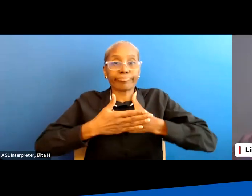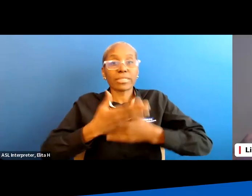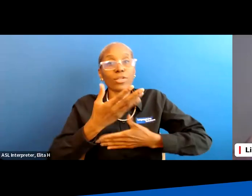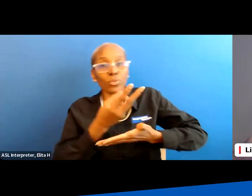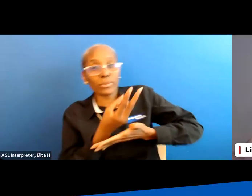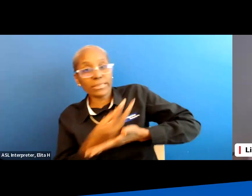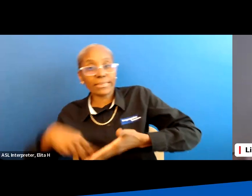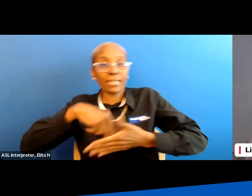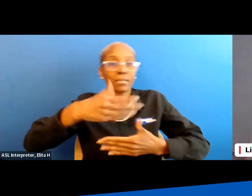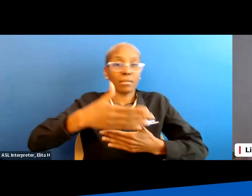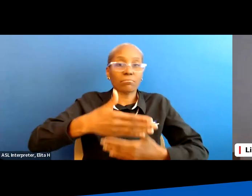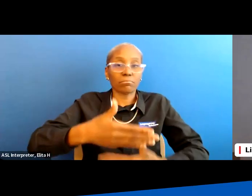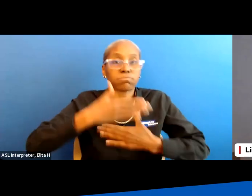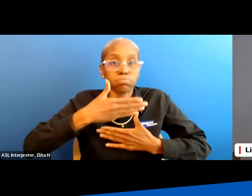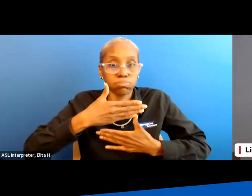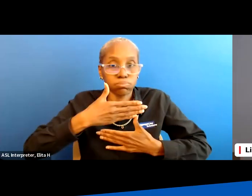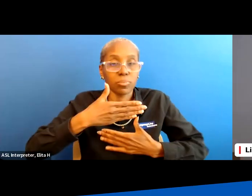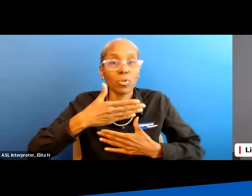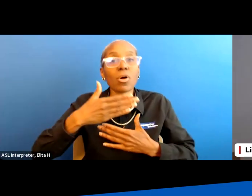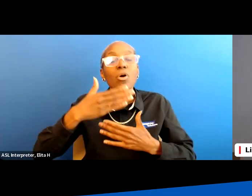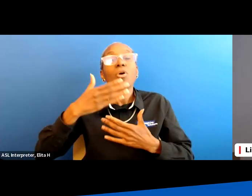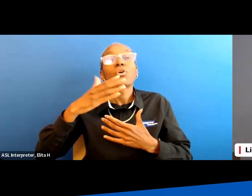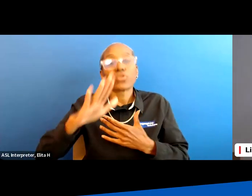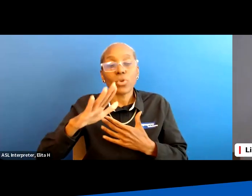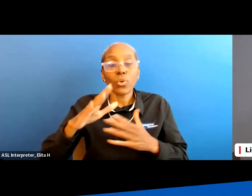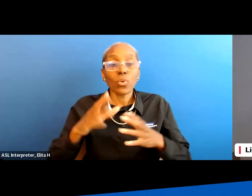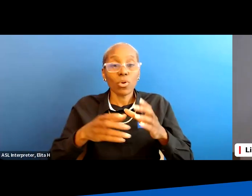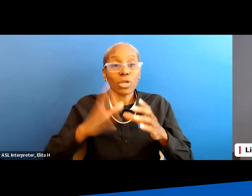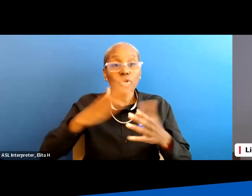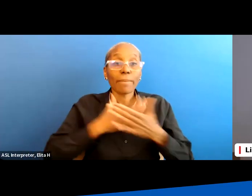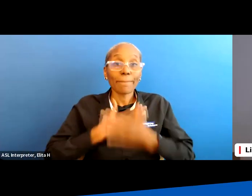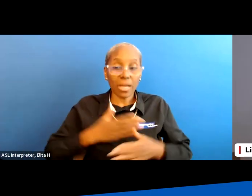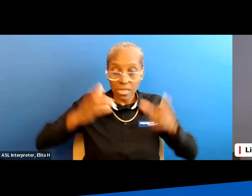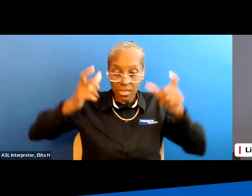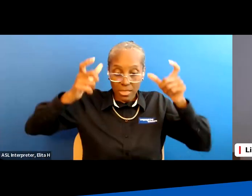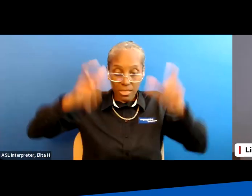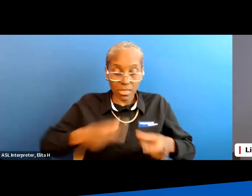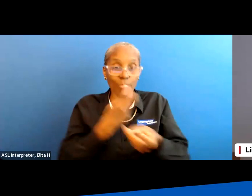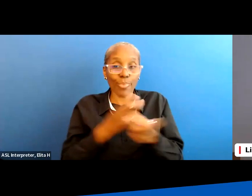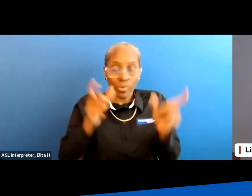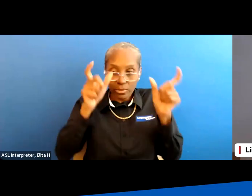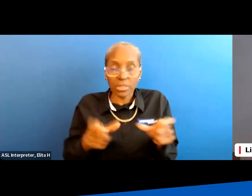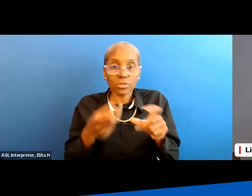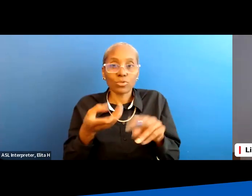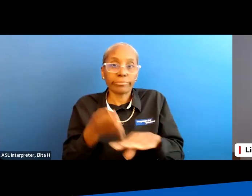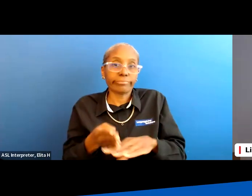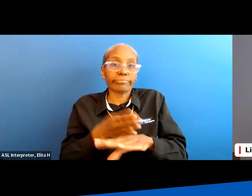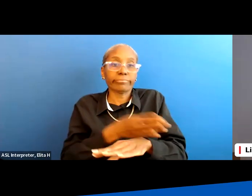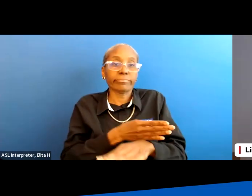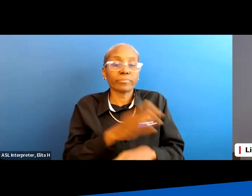in to put that pressure through those long bones of your body to help improve your osteopenia